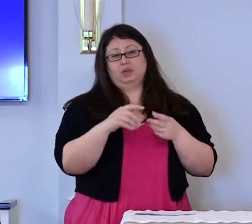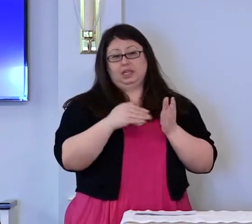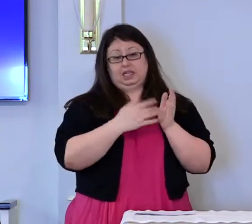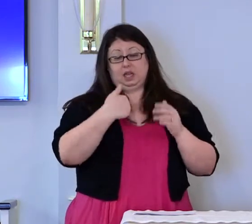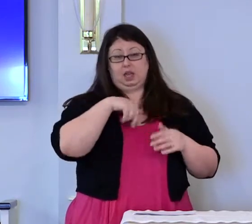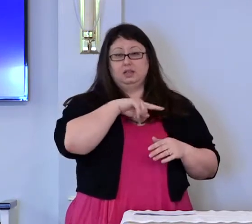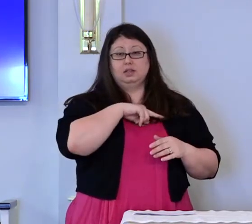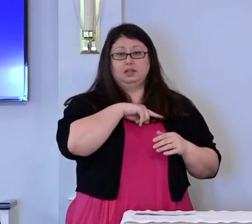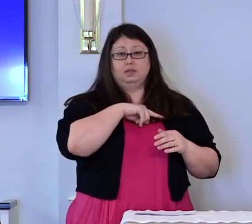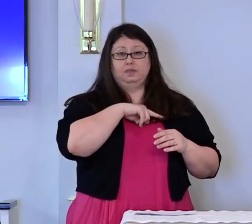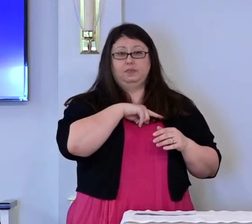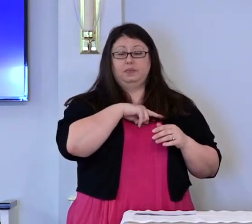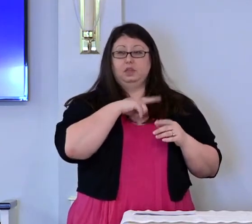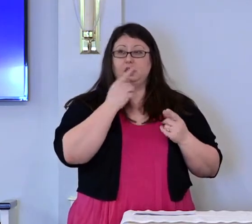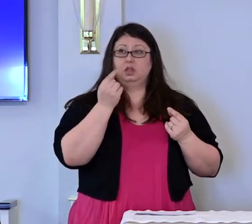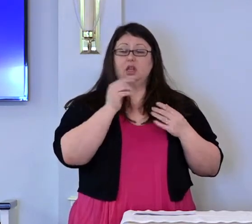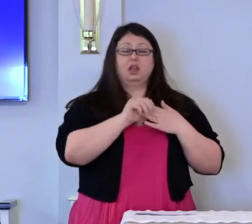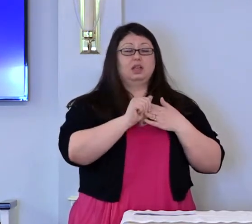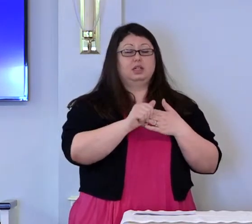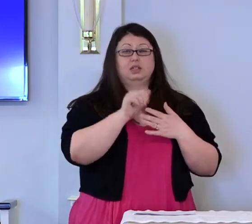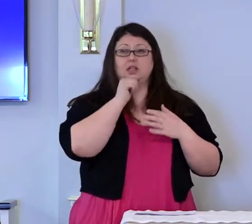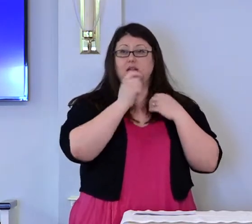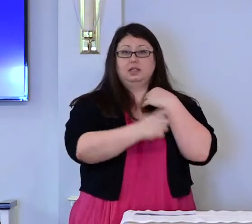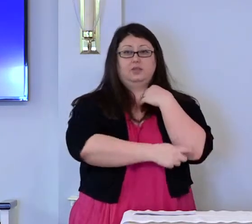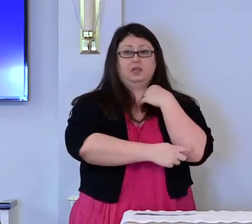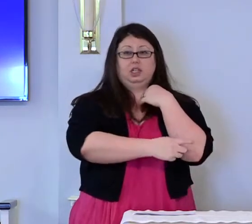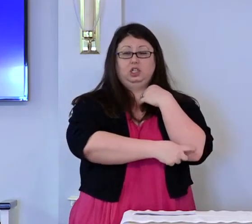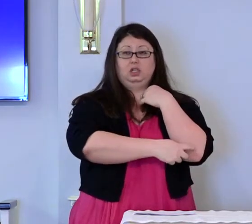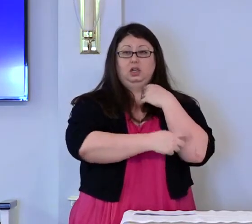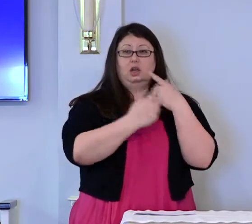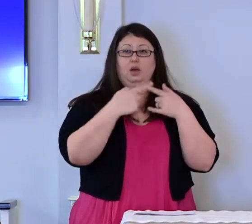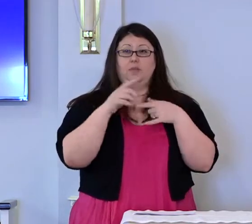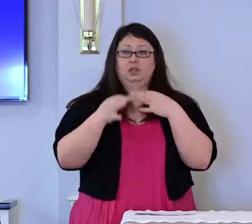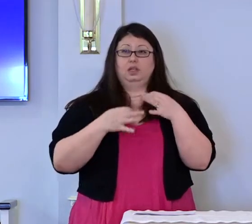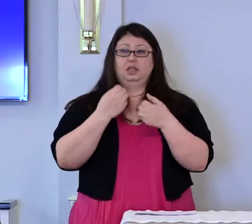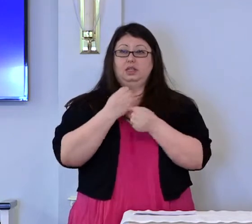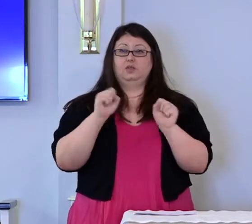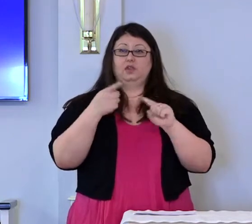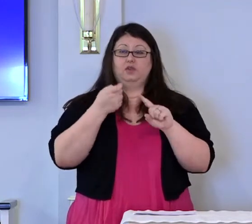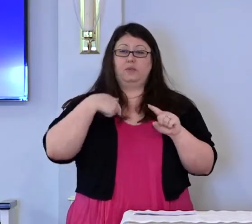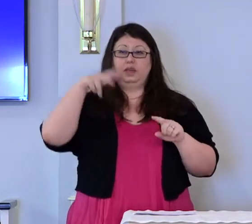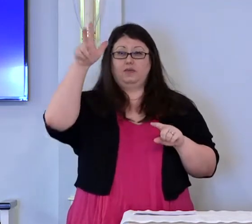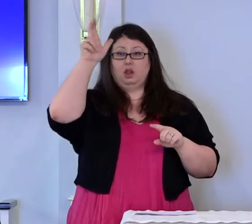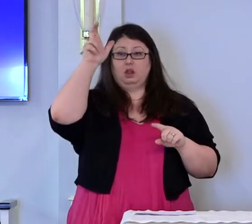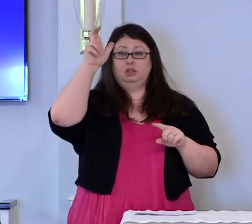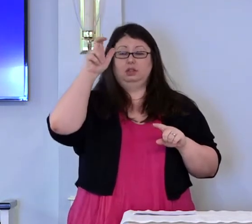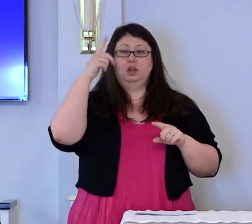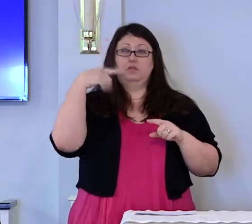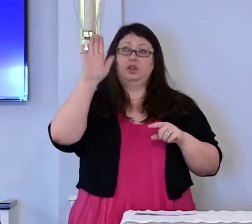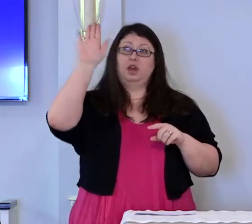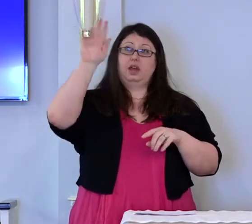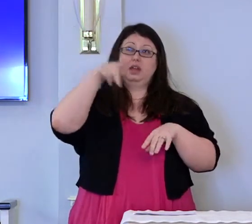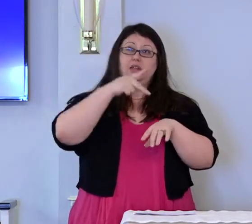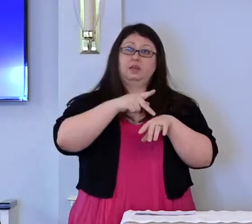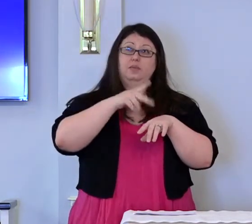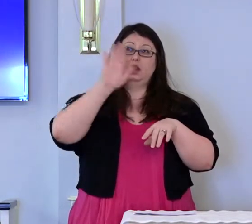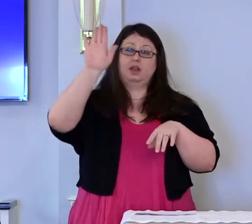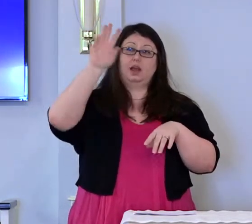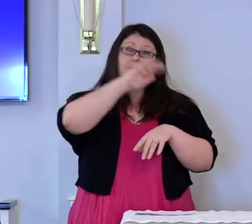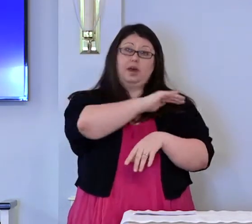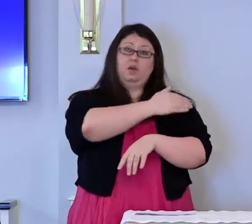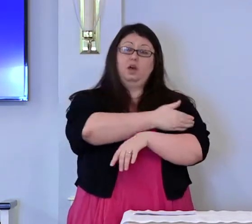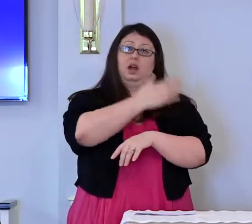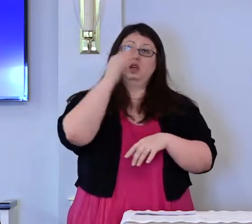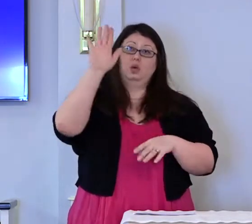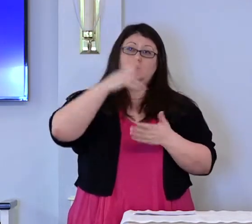us. and lead us not into temptation, but deliver us from evil. For thine is the kingdom and the